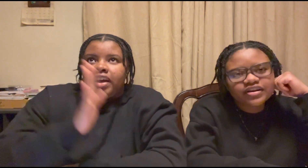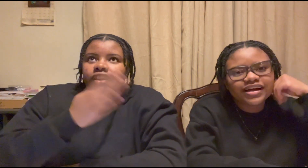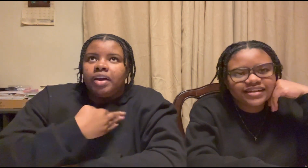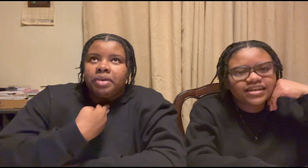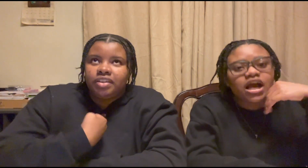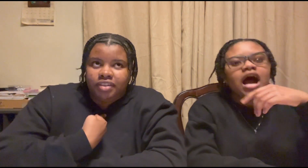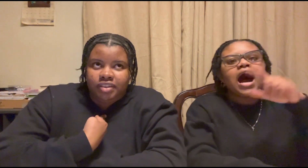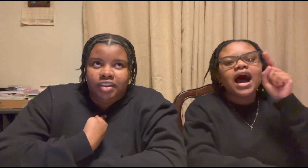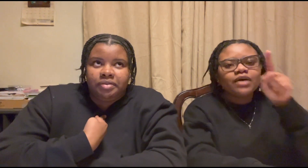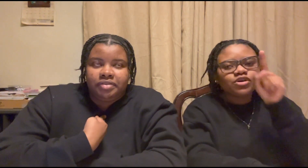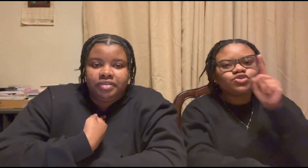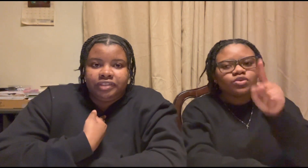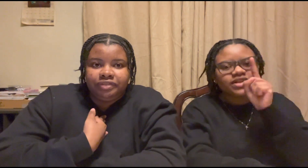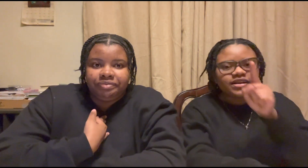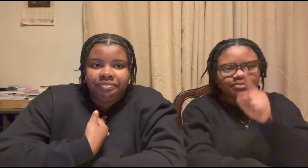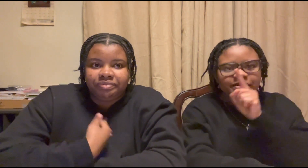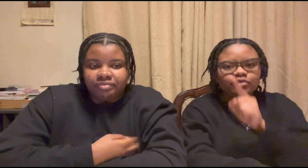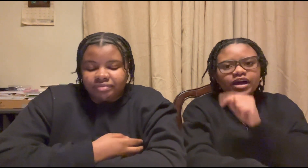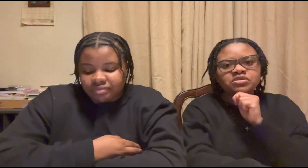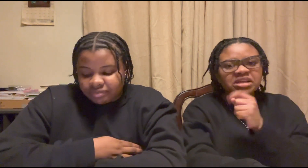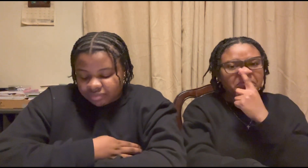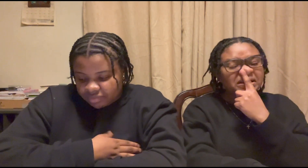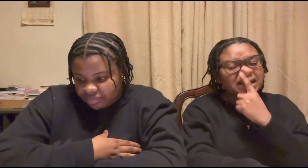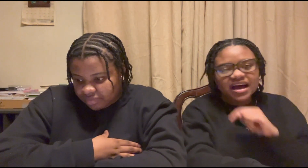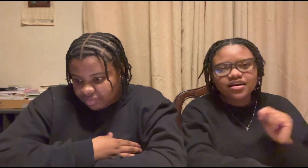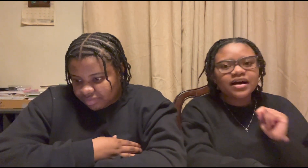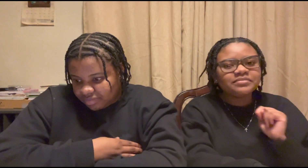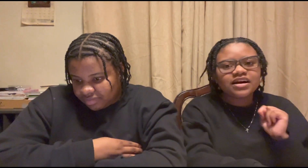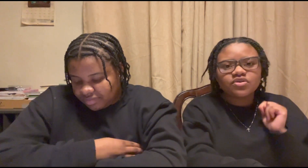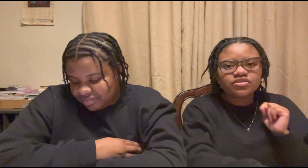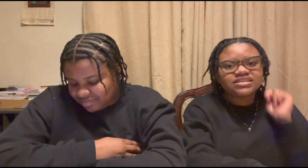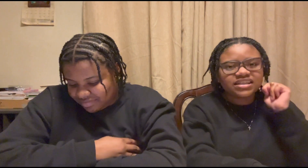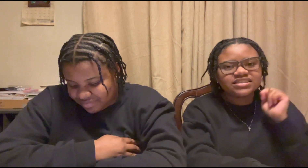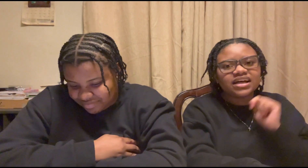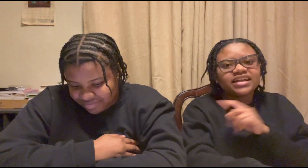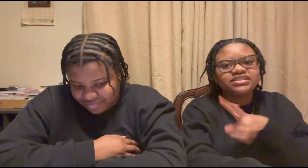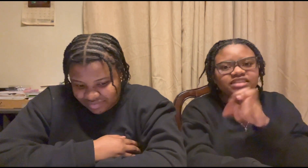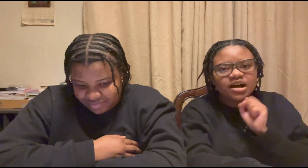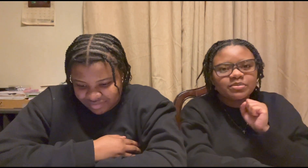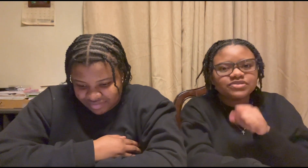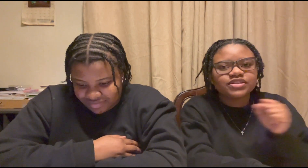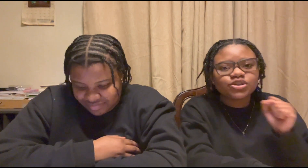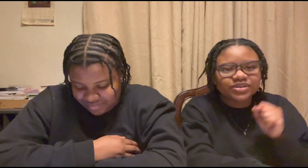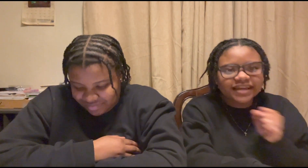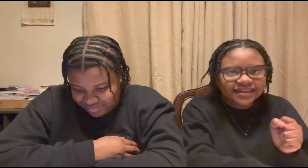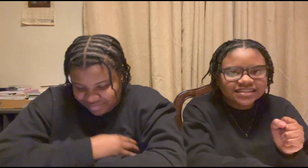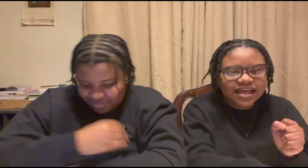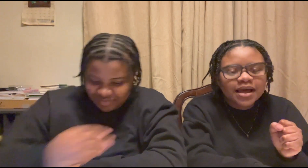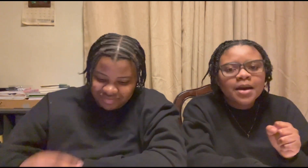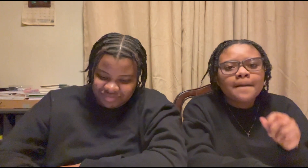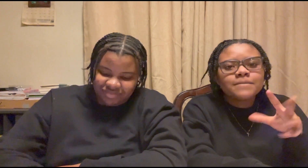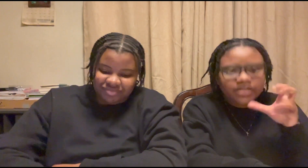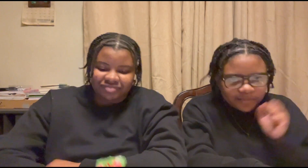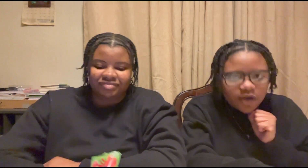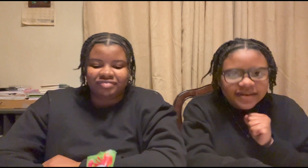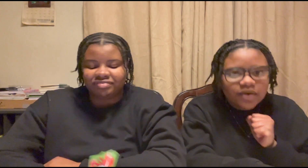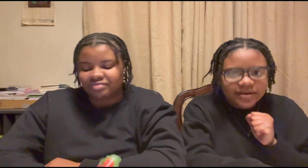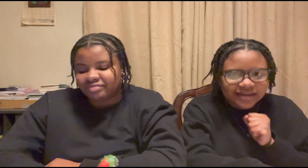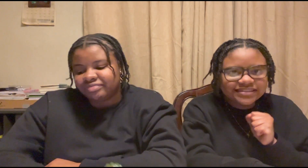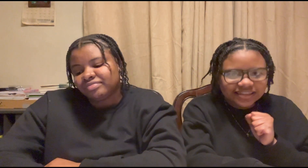me just i was one of the people that was like me no i'm not going on tick tock it's dumb it's for little kids but the moment i went on tick